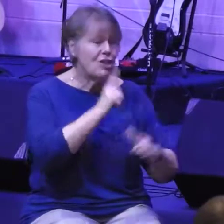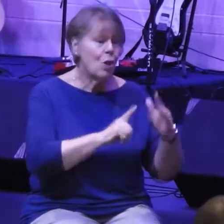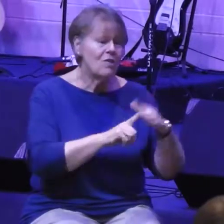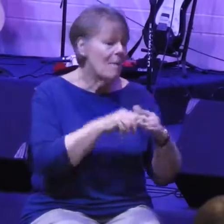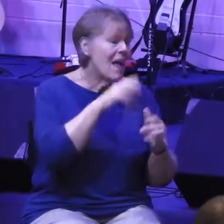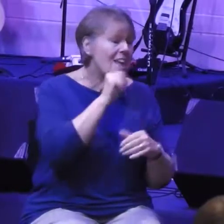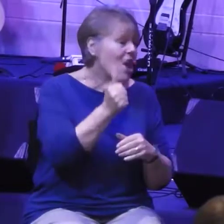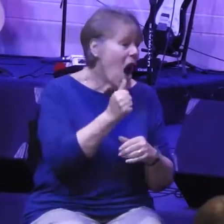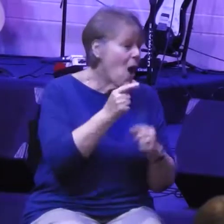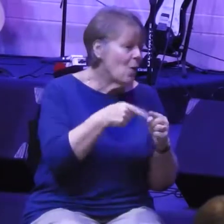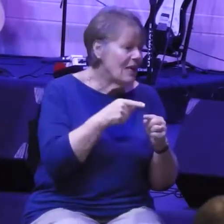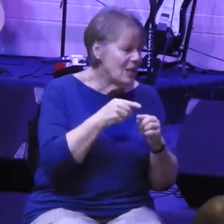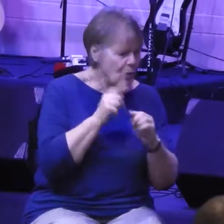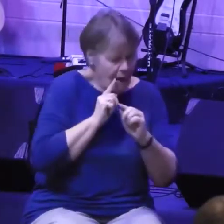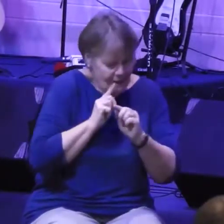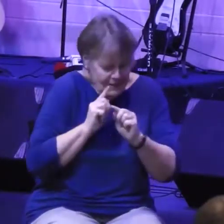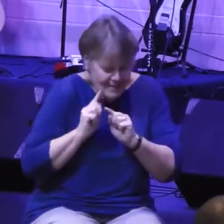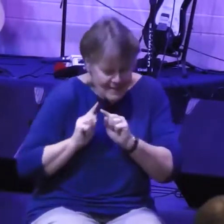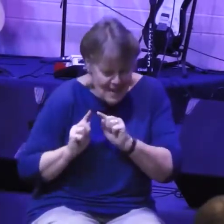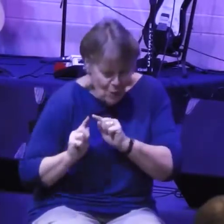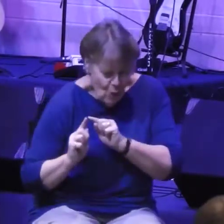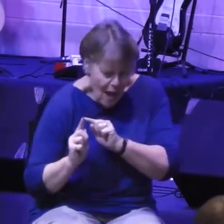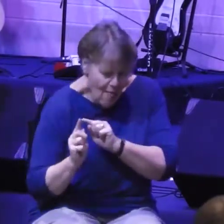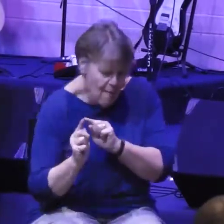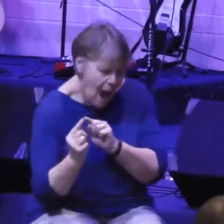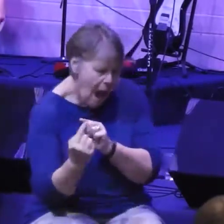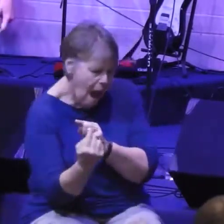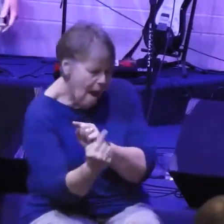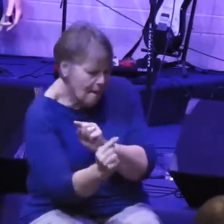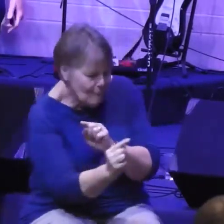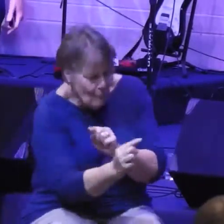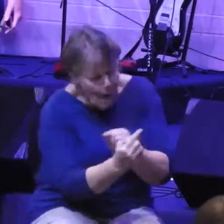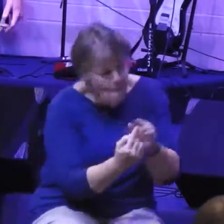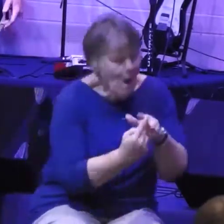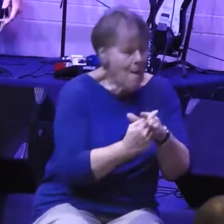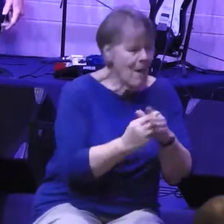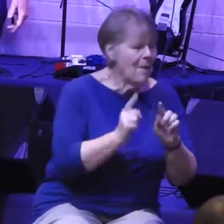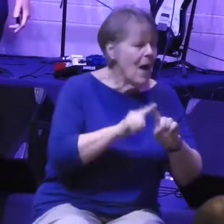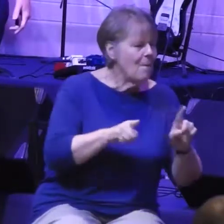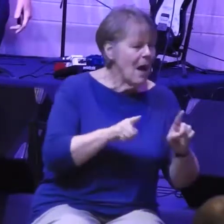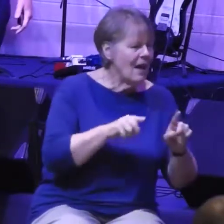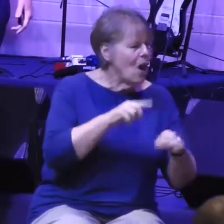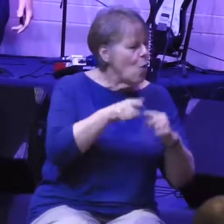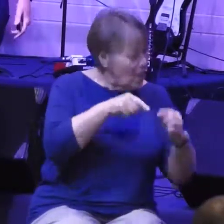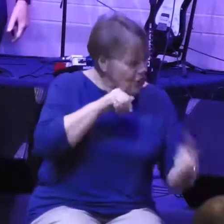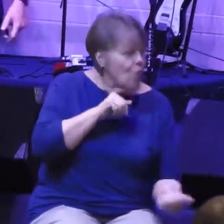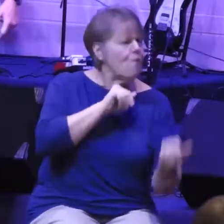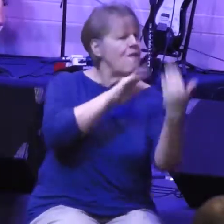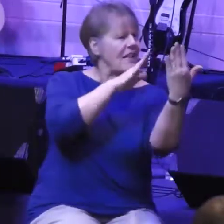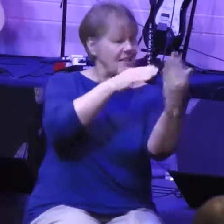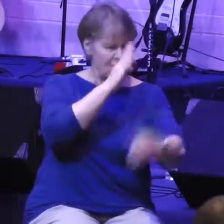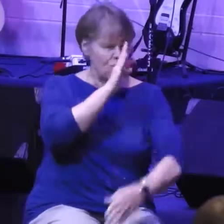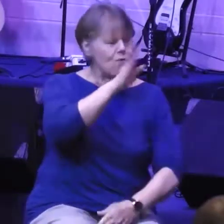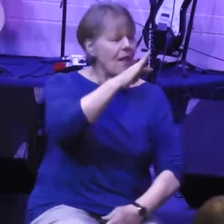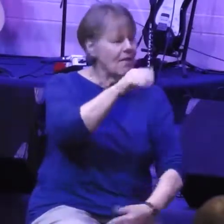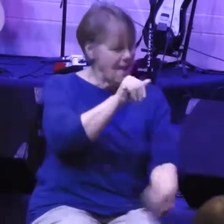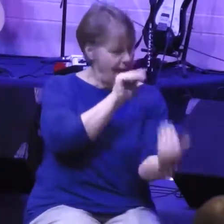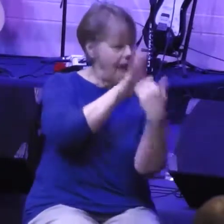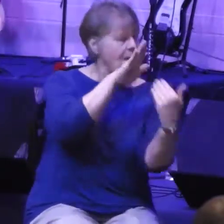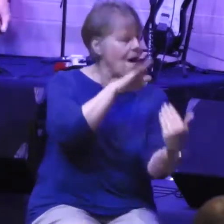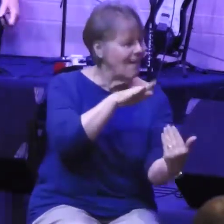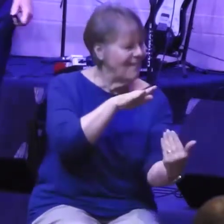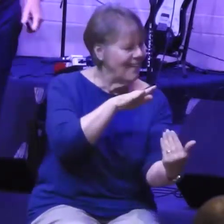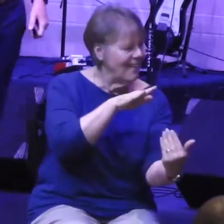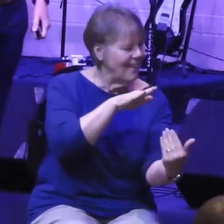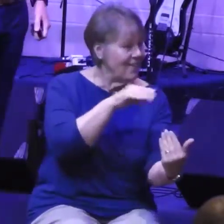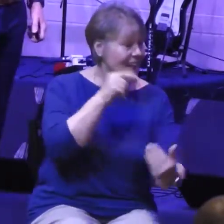when you sneak around the back, but when you can face your opponents head-on and get past them. And I think, that might even be a metaphor